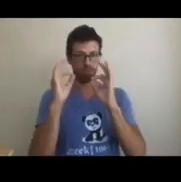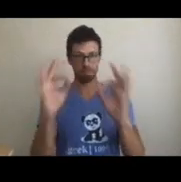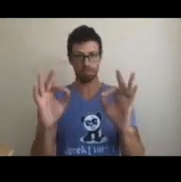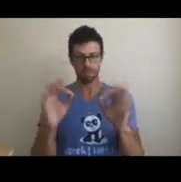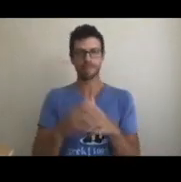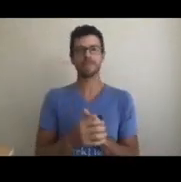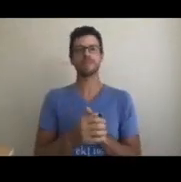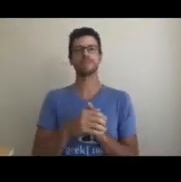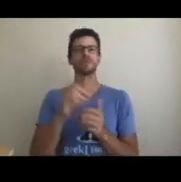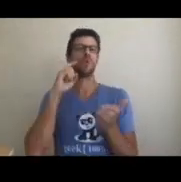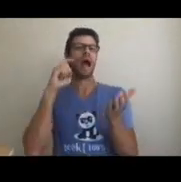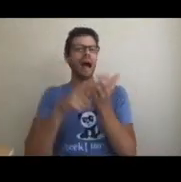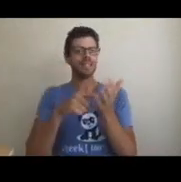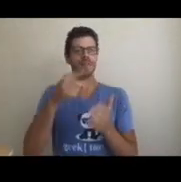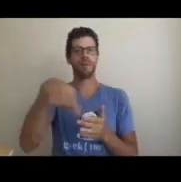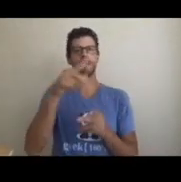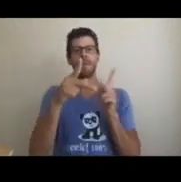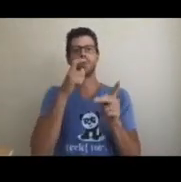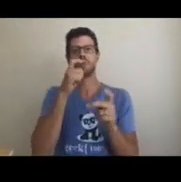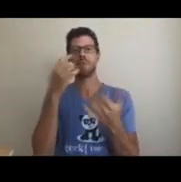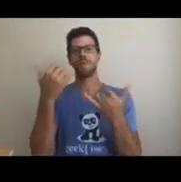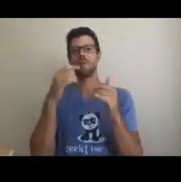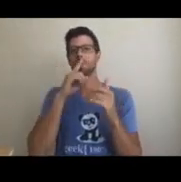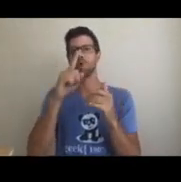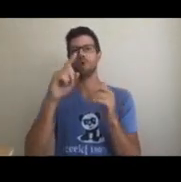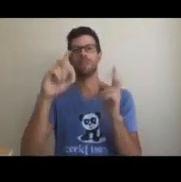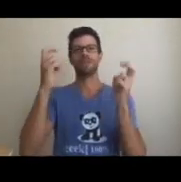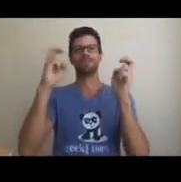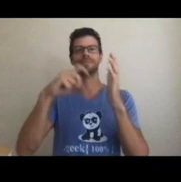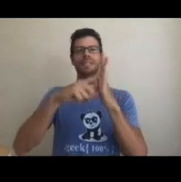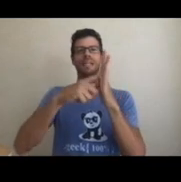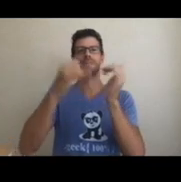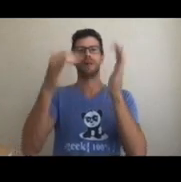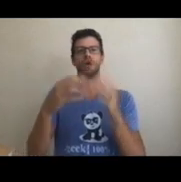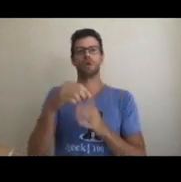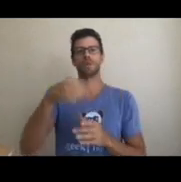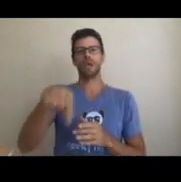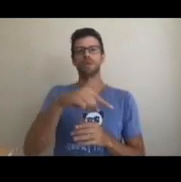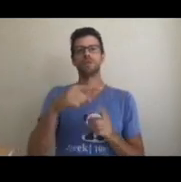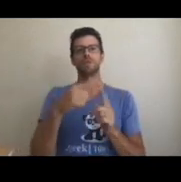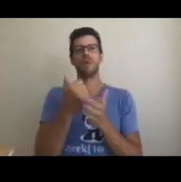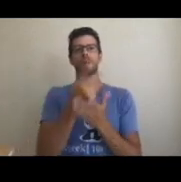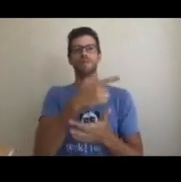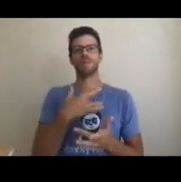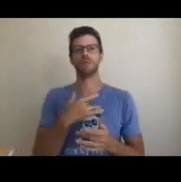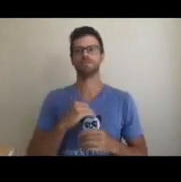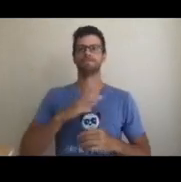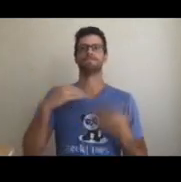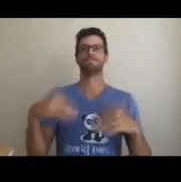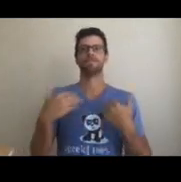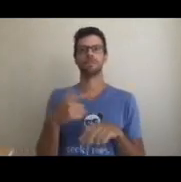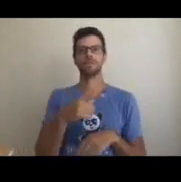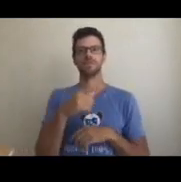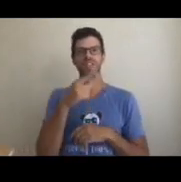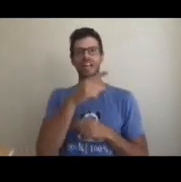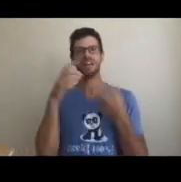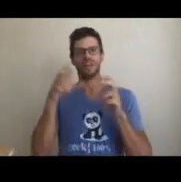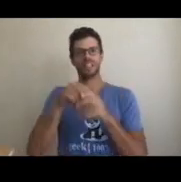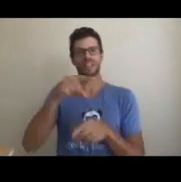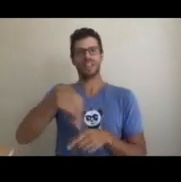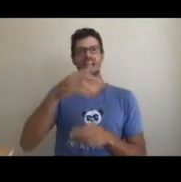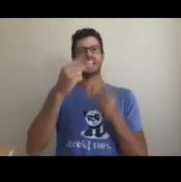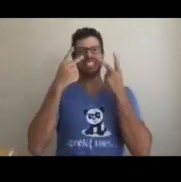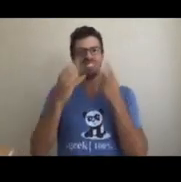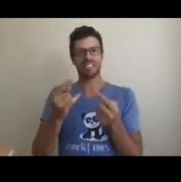Once you have built, implemented, deployed, and have everyone using the product, it's important to recognize those who are the key